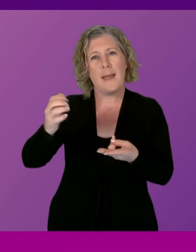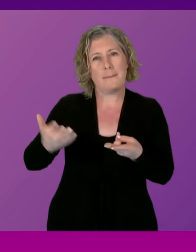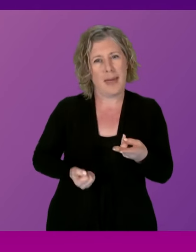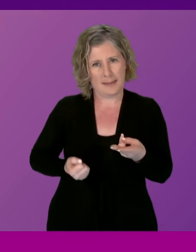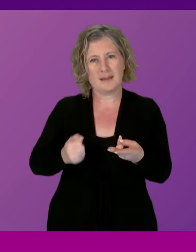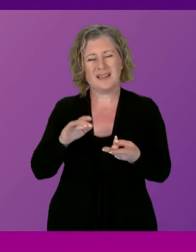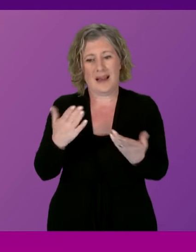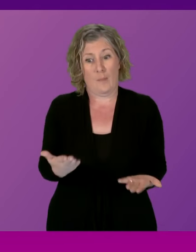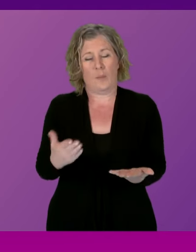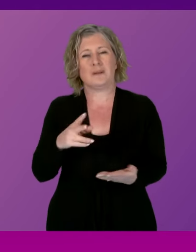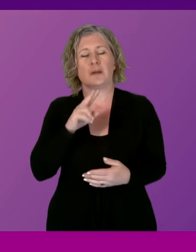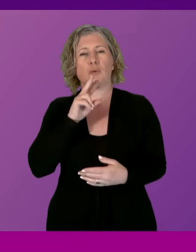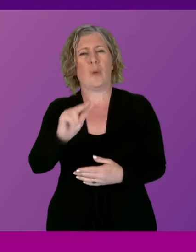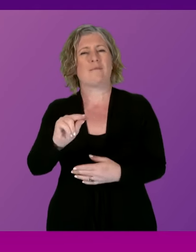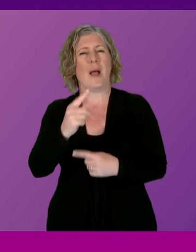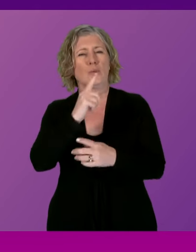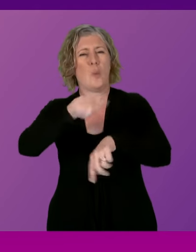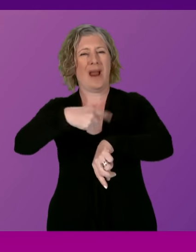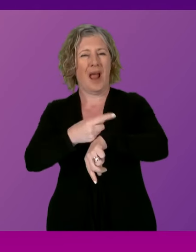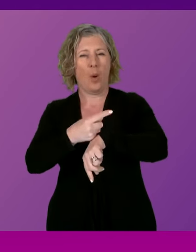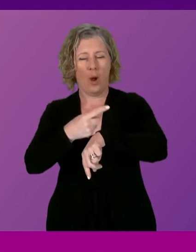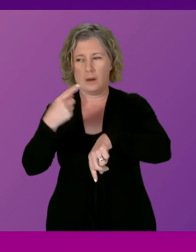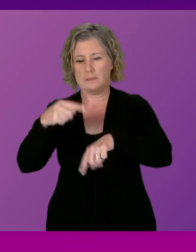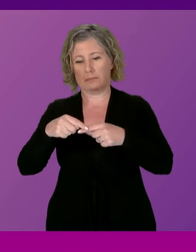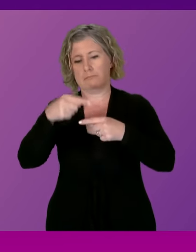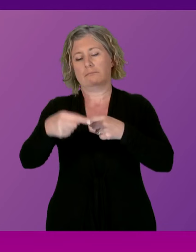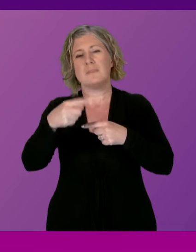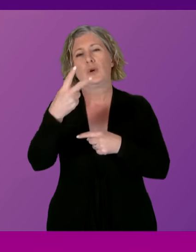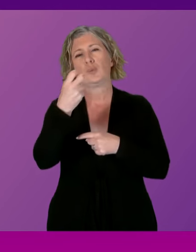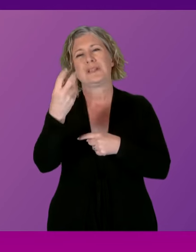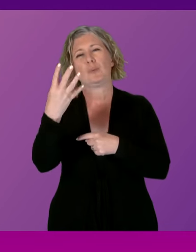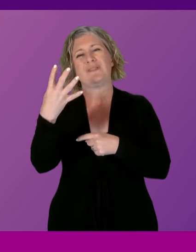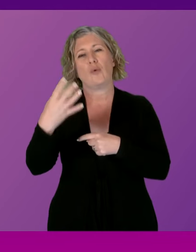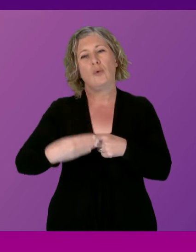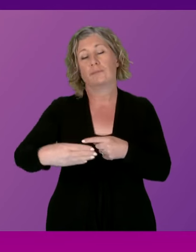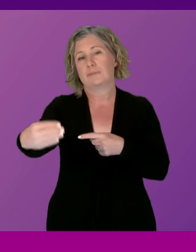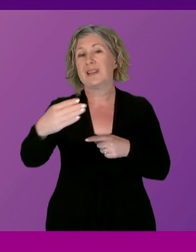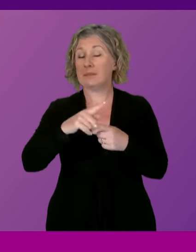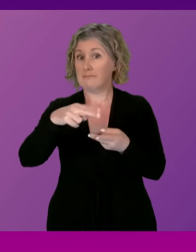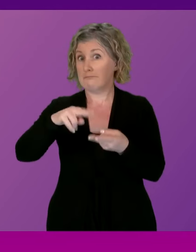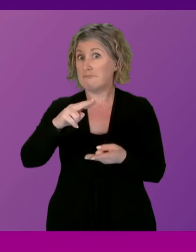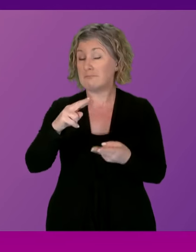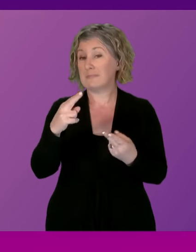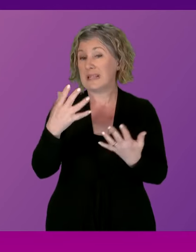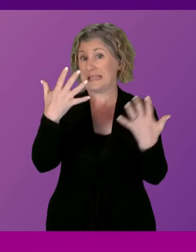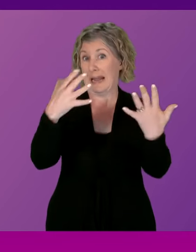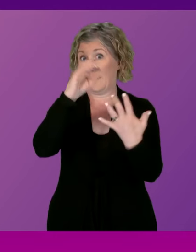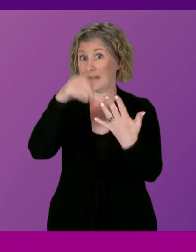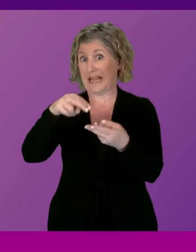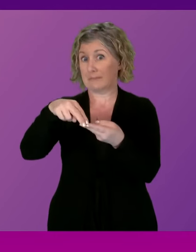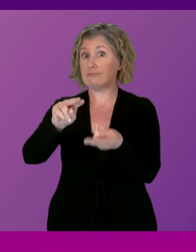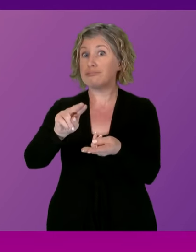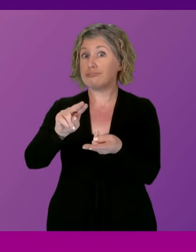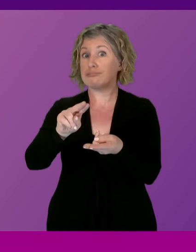minimum pay rate from April 2024 represents an increase of over 10% from the £10.90 minimum rate that was